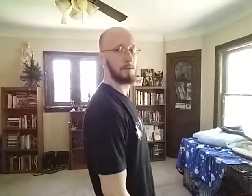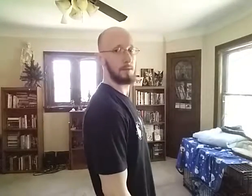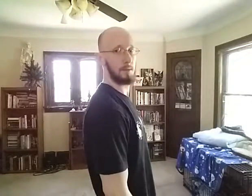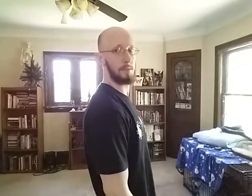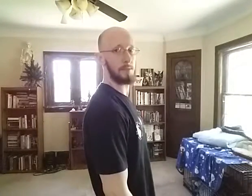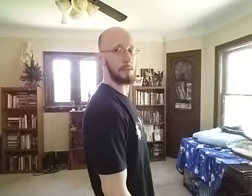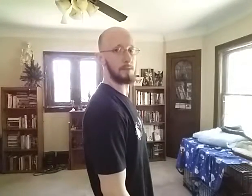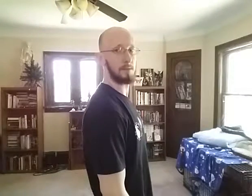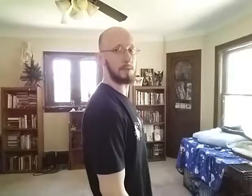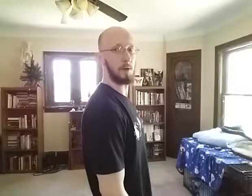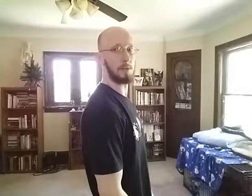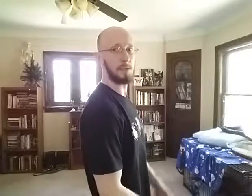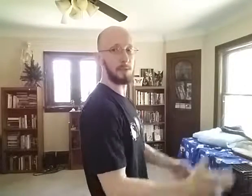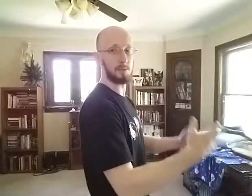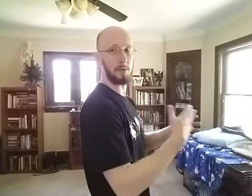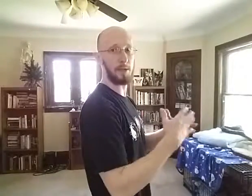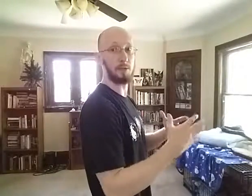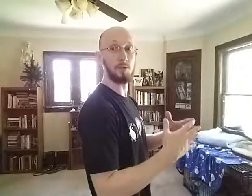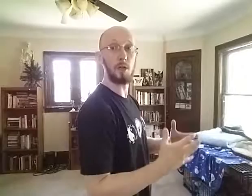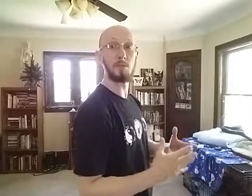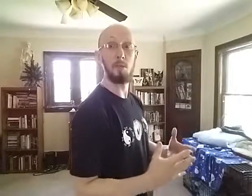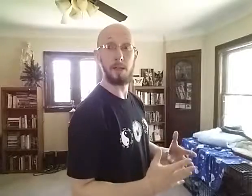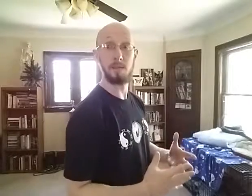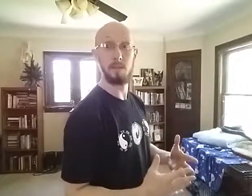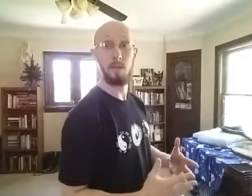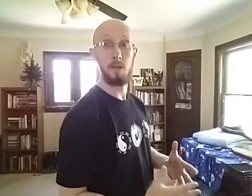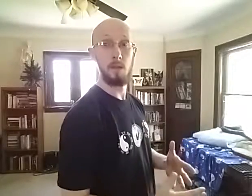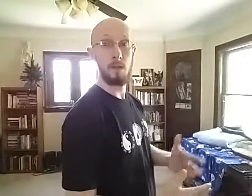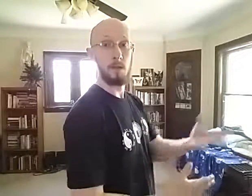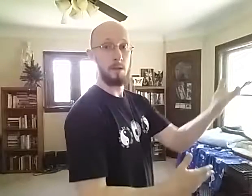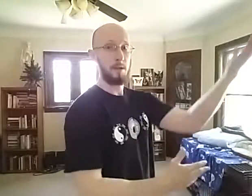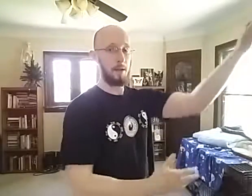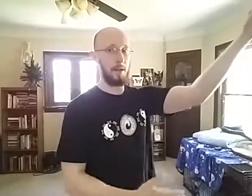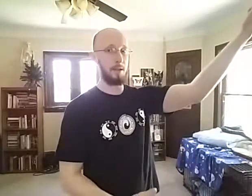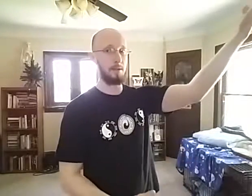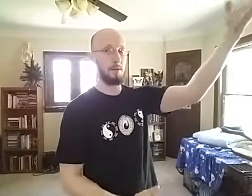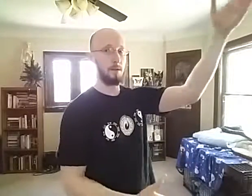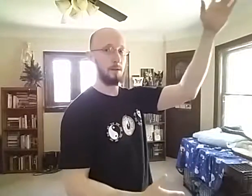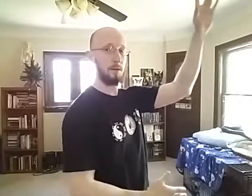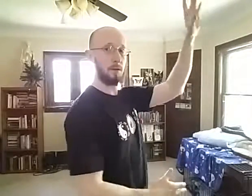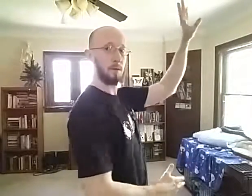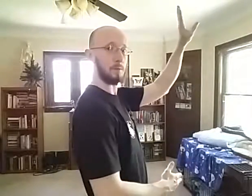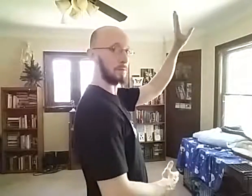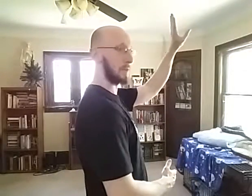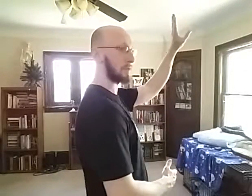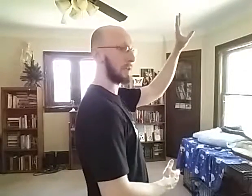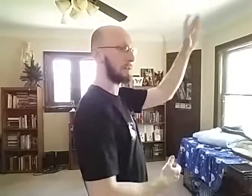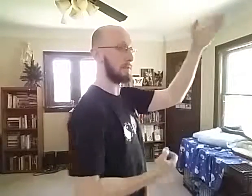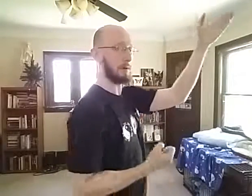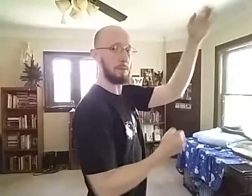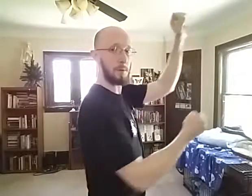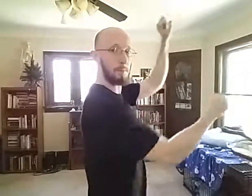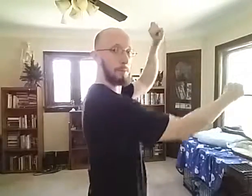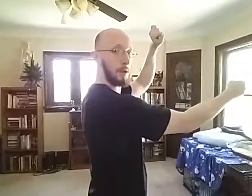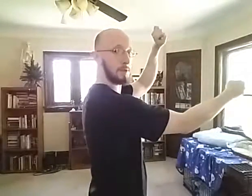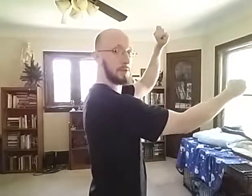in between. The Goldilocks range just right. And rotate. Whether we're punching,